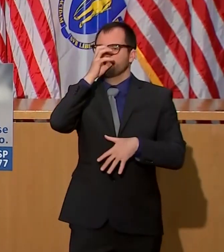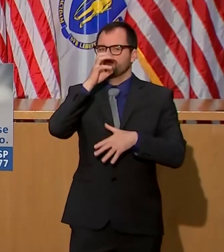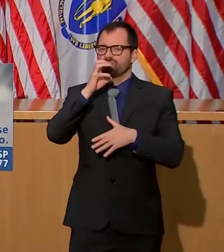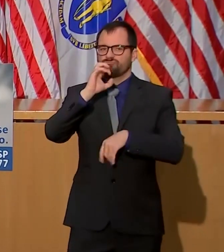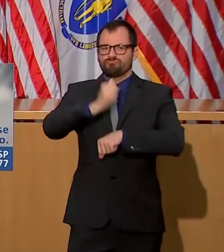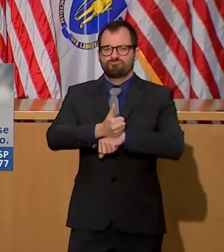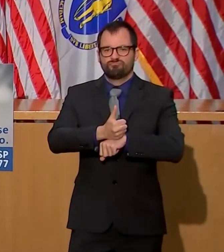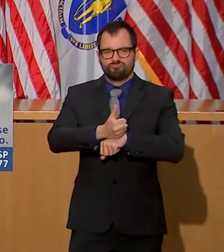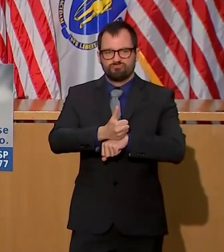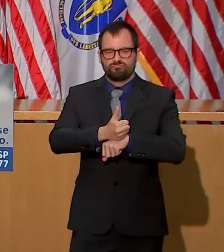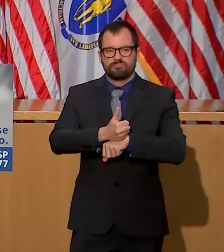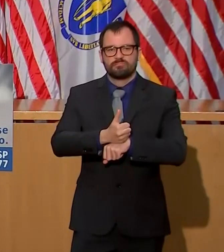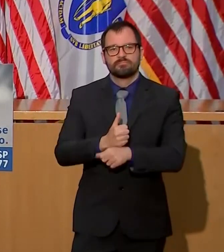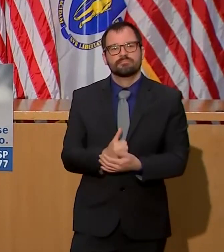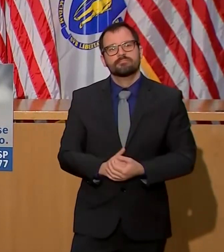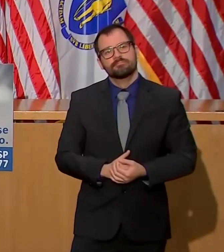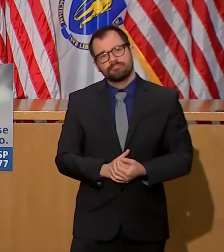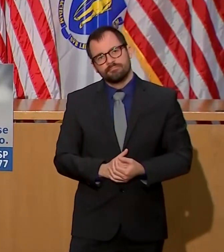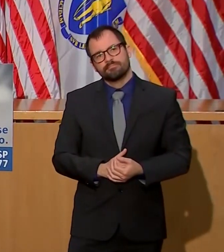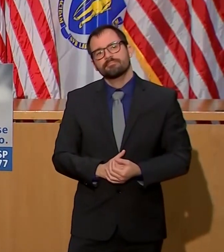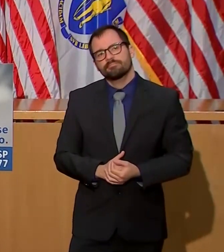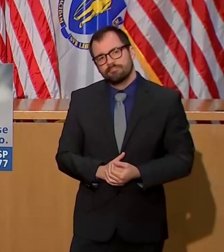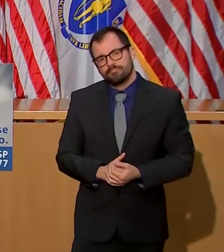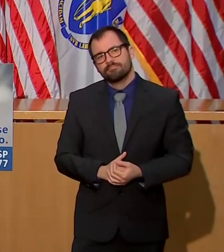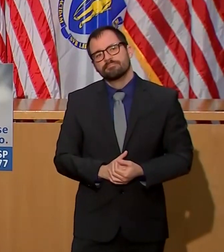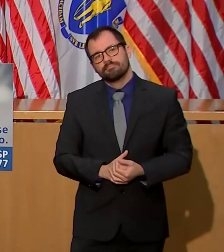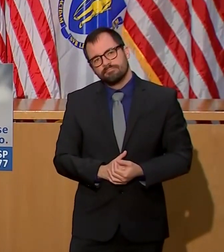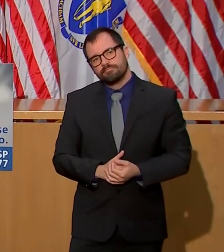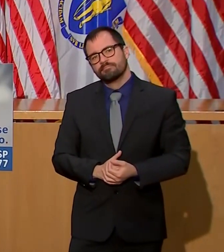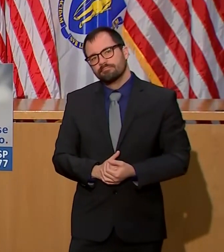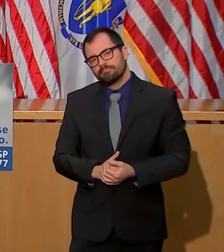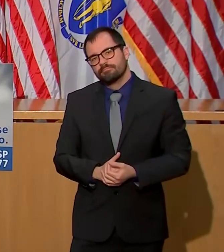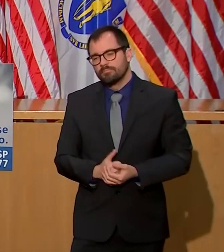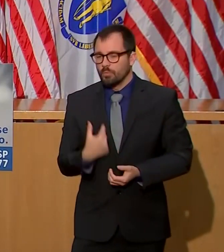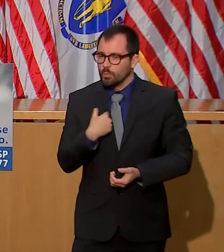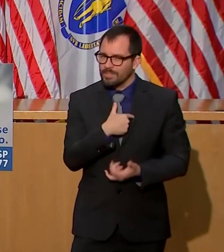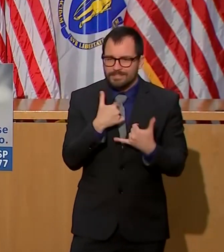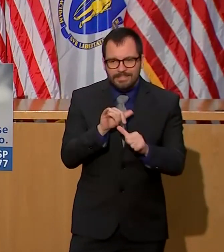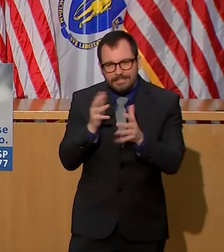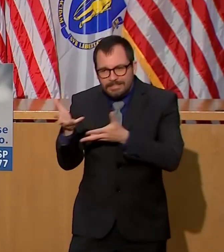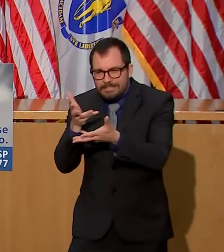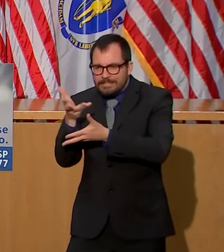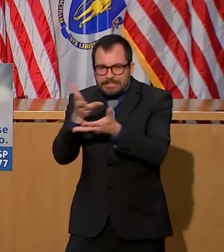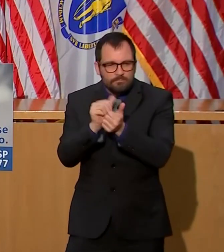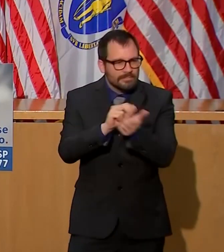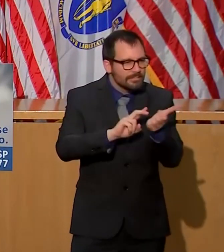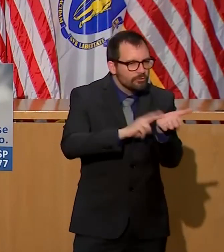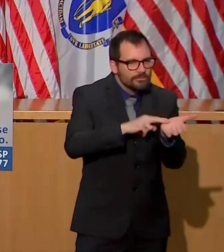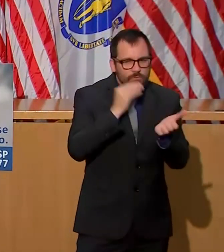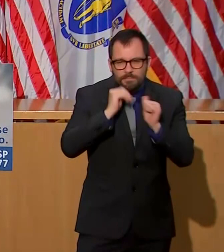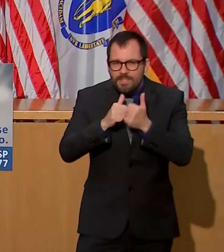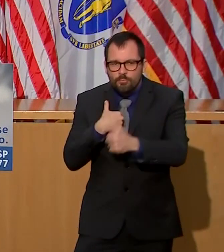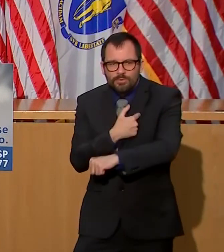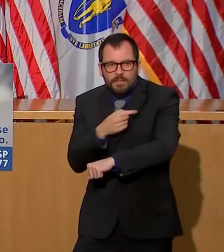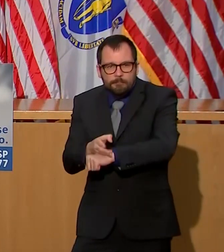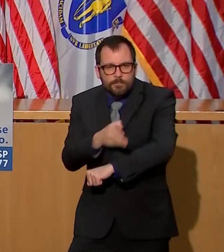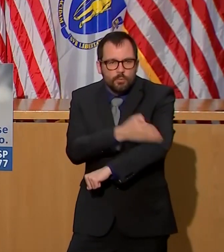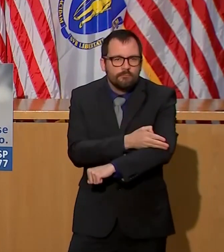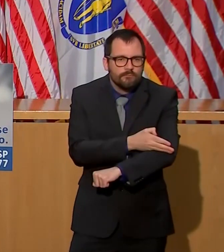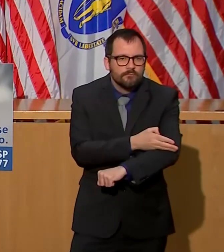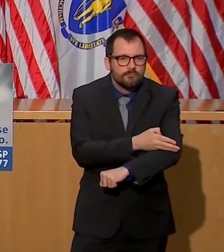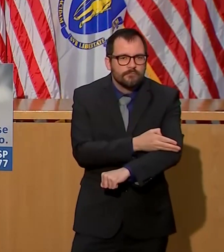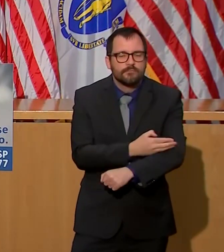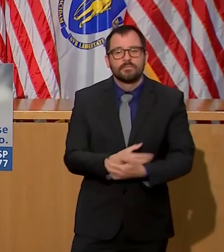when an outbreak occurs. On April 7th, our administration announced the launch of a mobile testing unit for long-term care